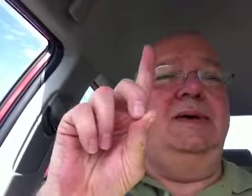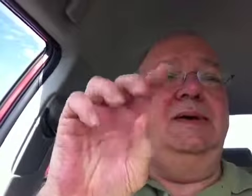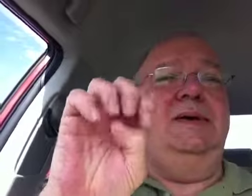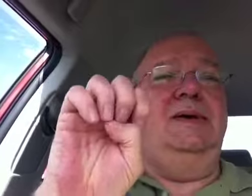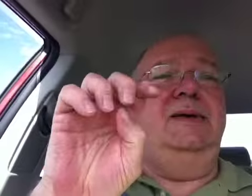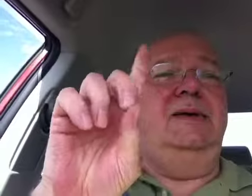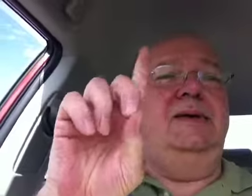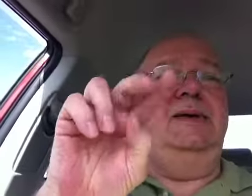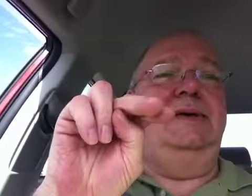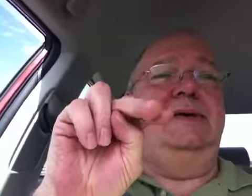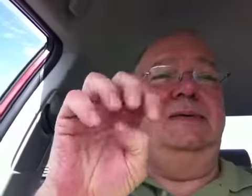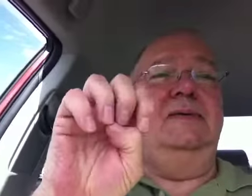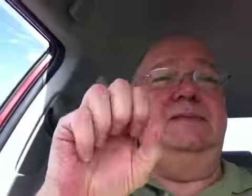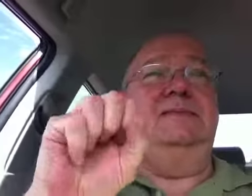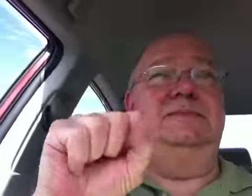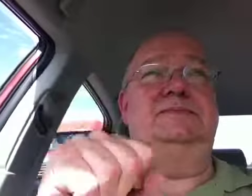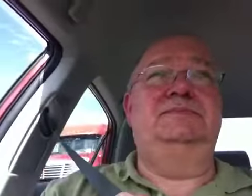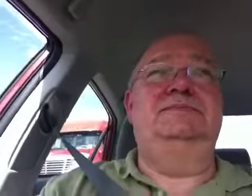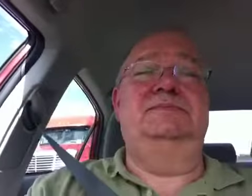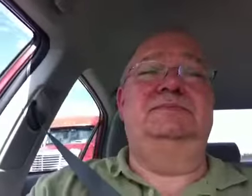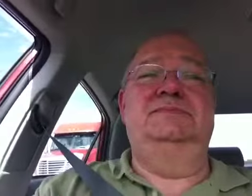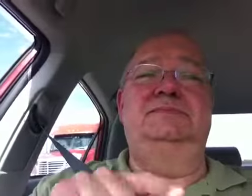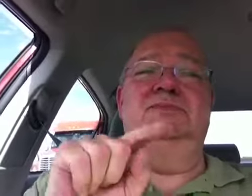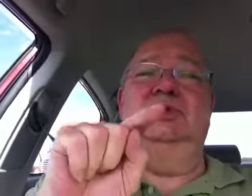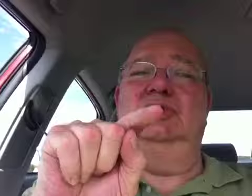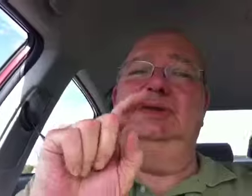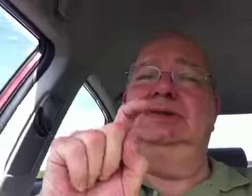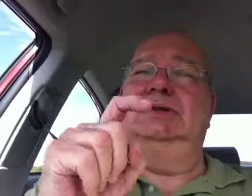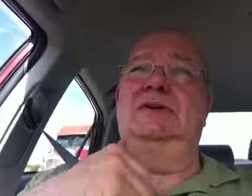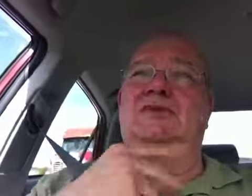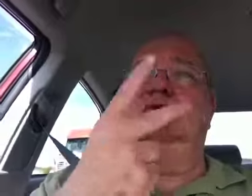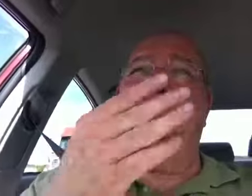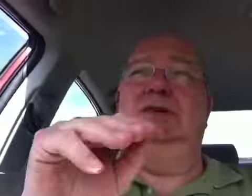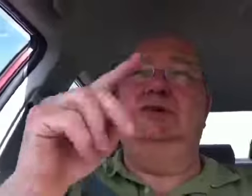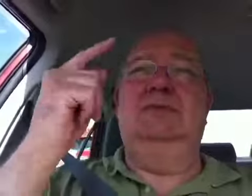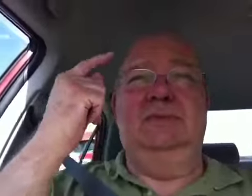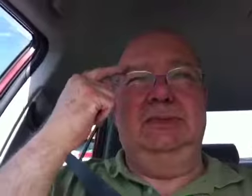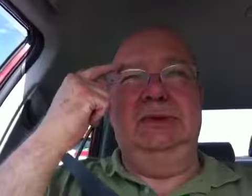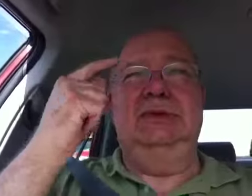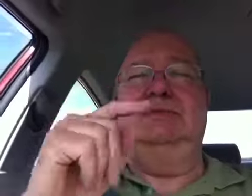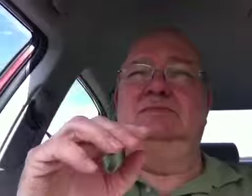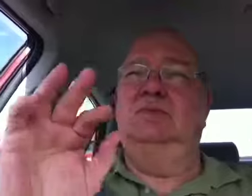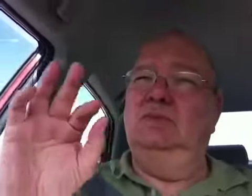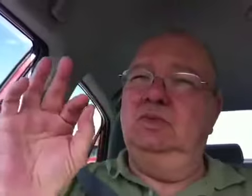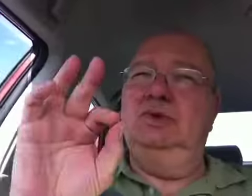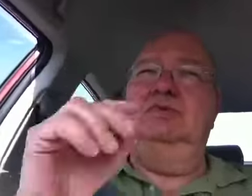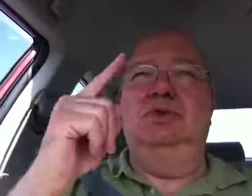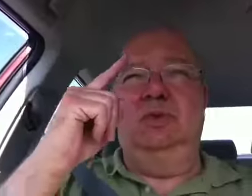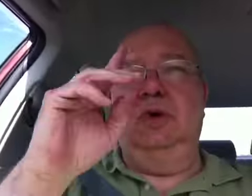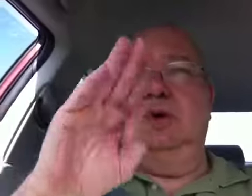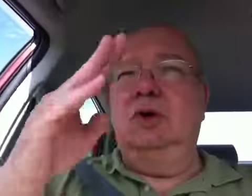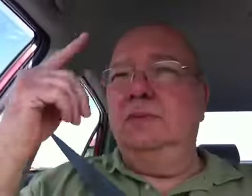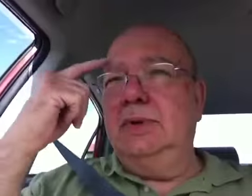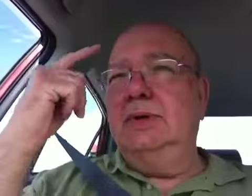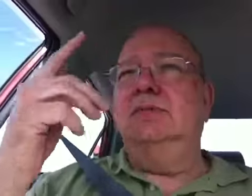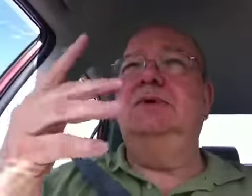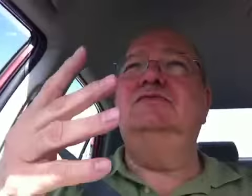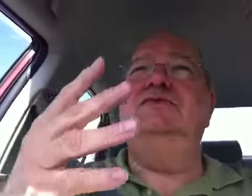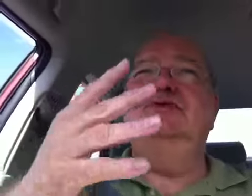unfortunately tornadoes. When the storm clouds build in central Iowa, you can count on us to keep you informed with a severe